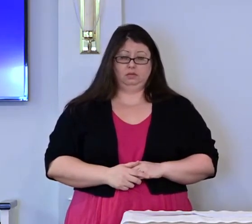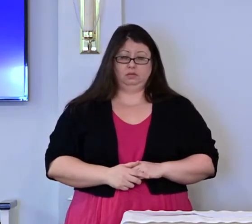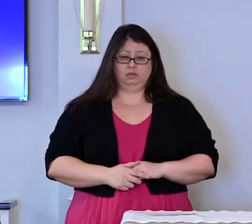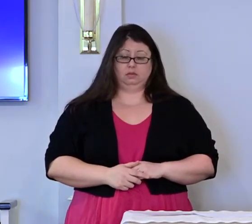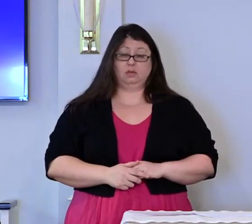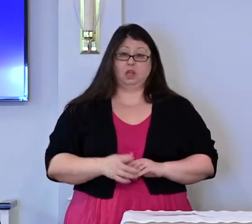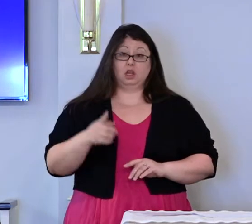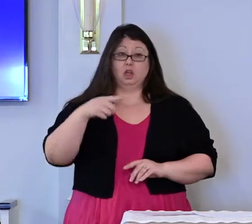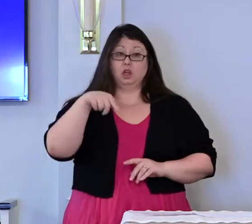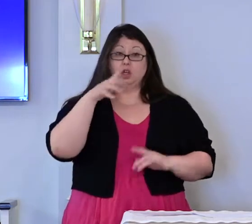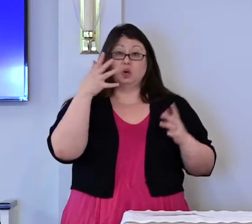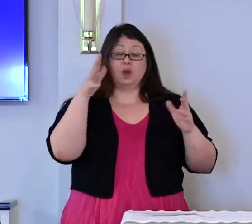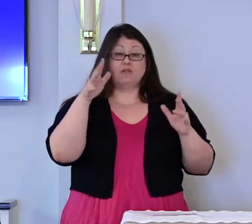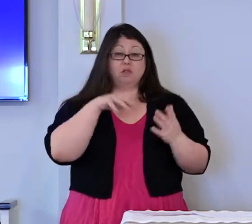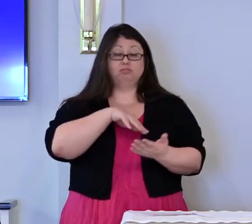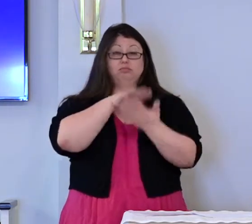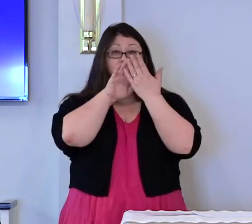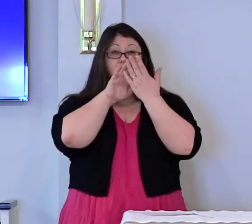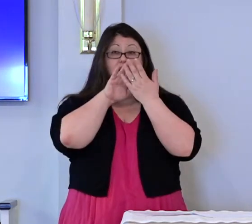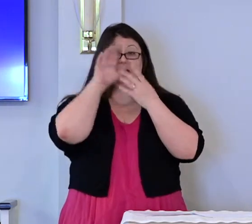Have you ever met the devil?